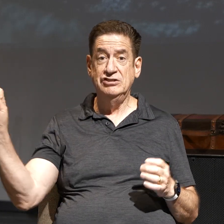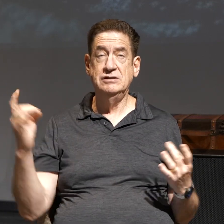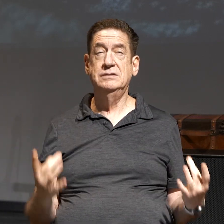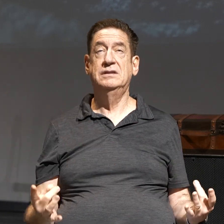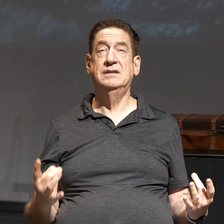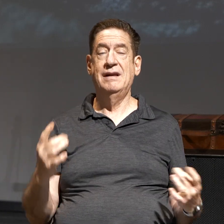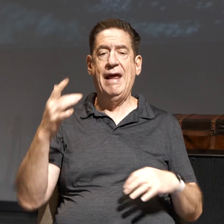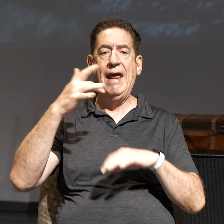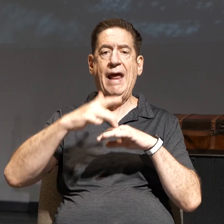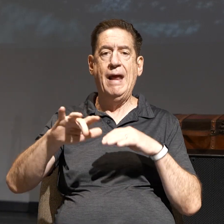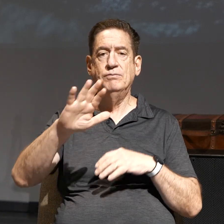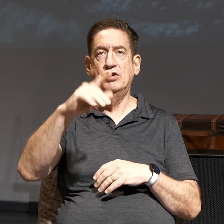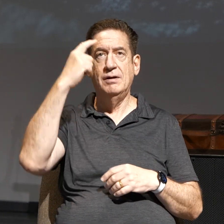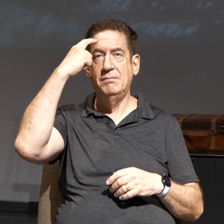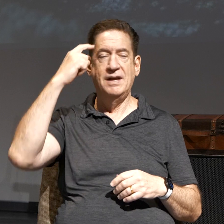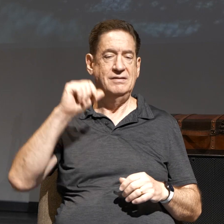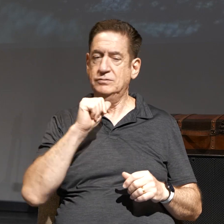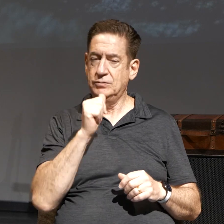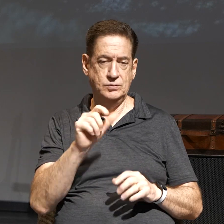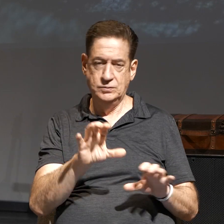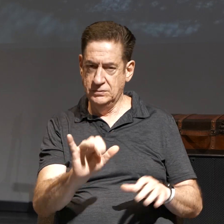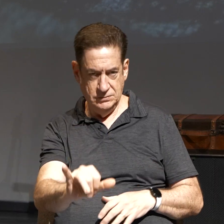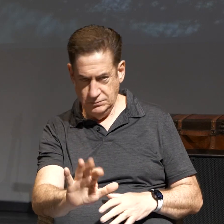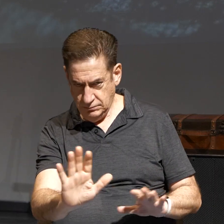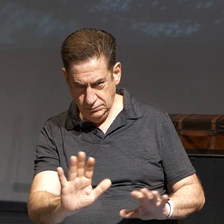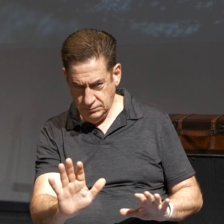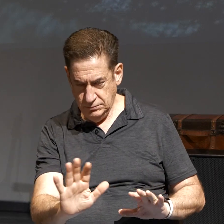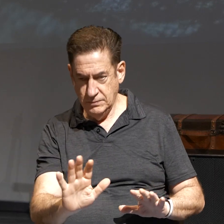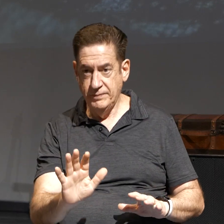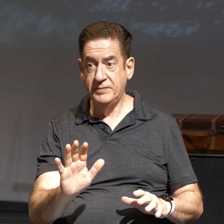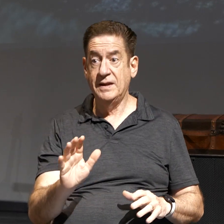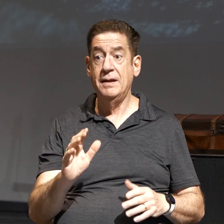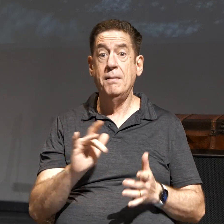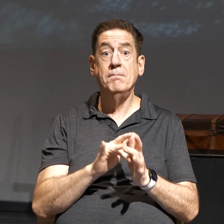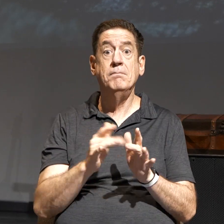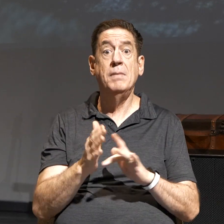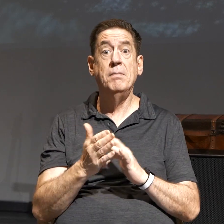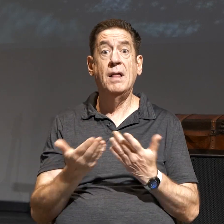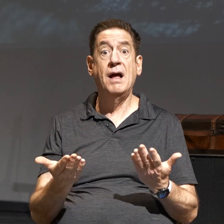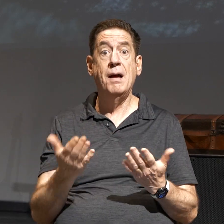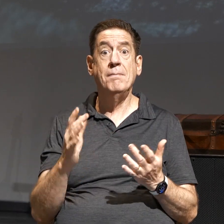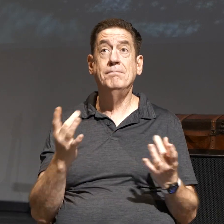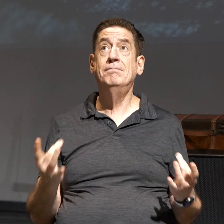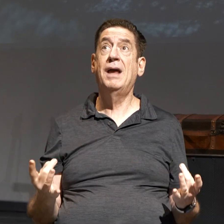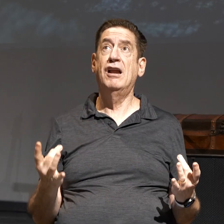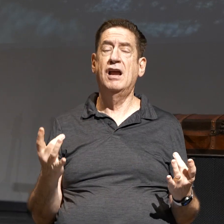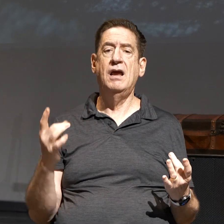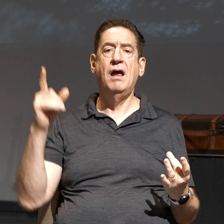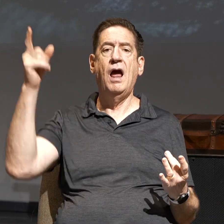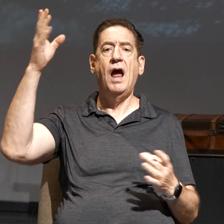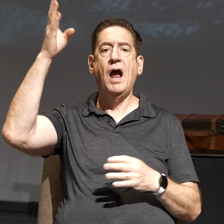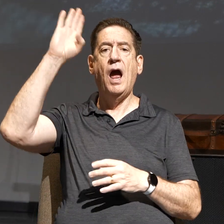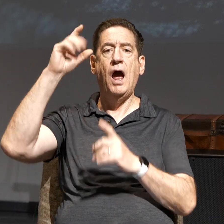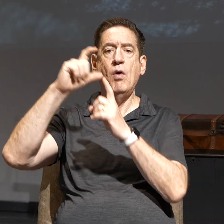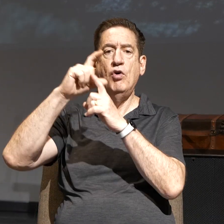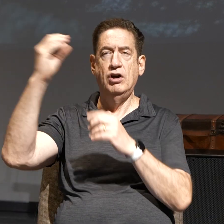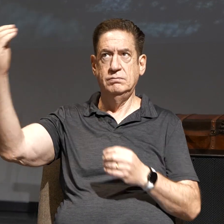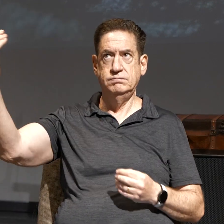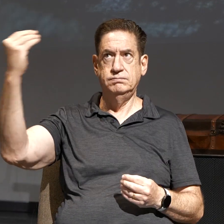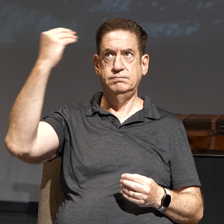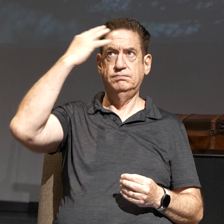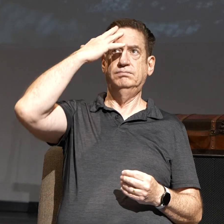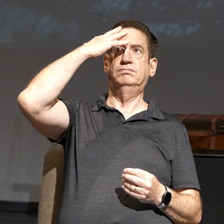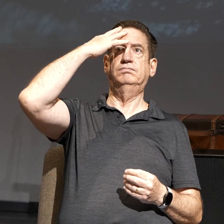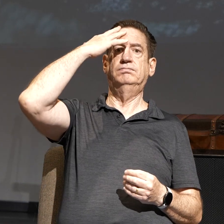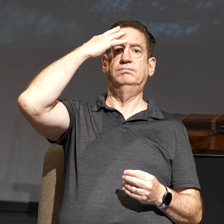mind. Don't do that. Biblical meditation is filling your mind with God's Word. And notice he says, night and day. In other words,